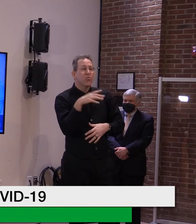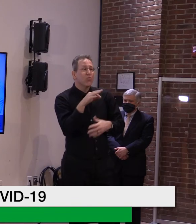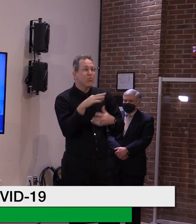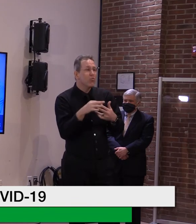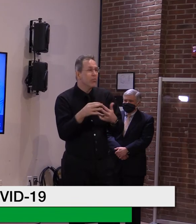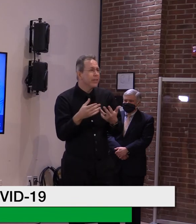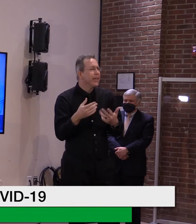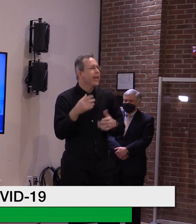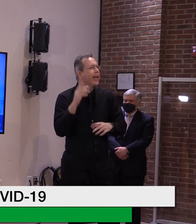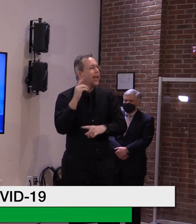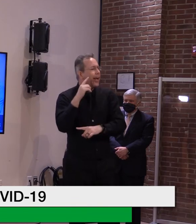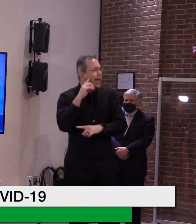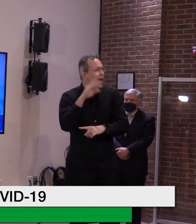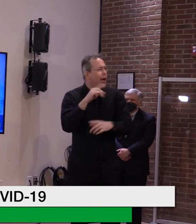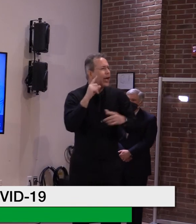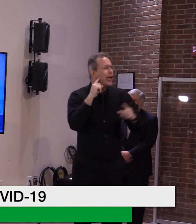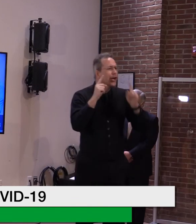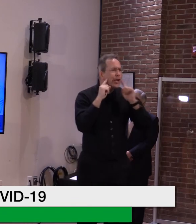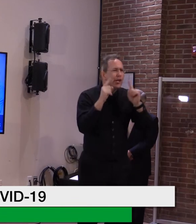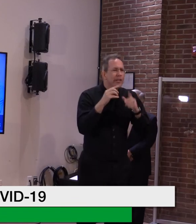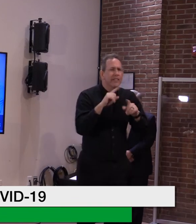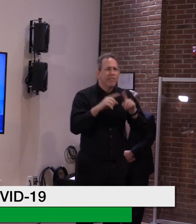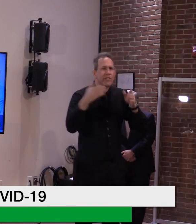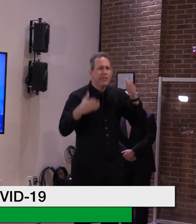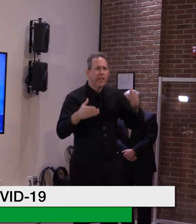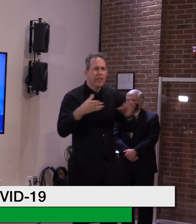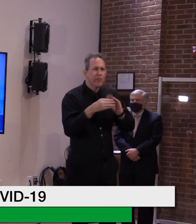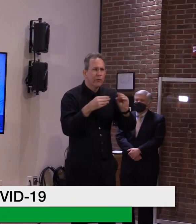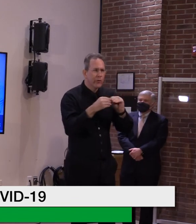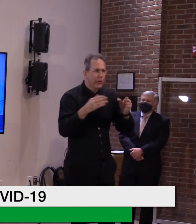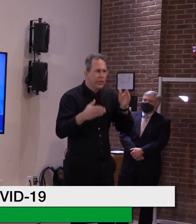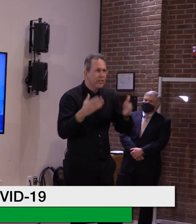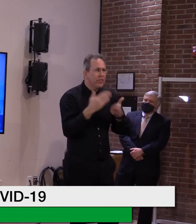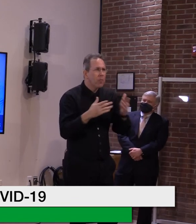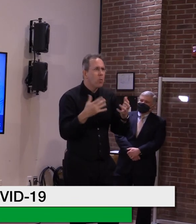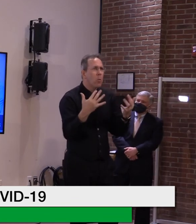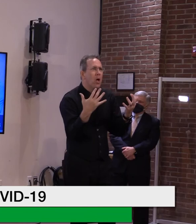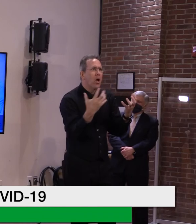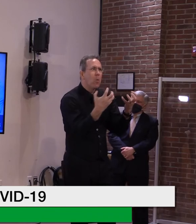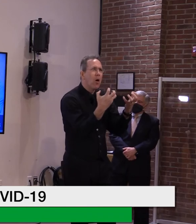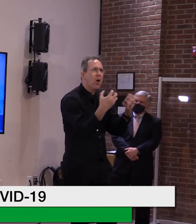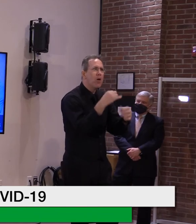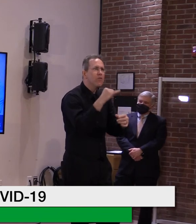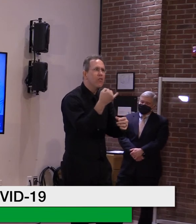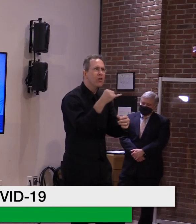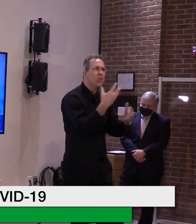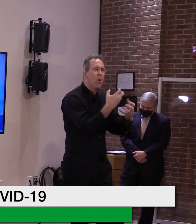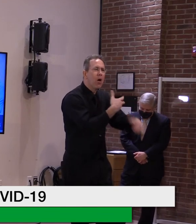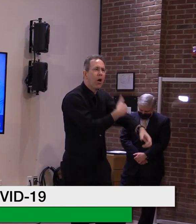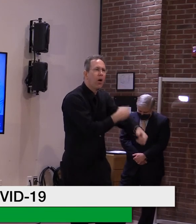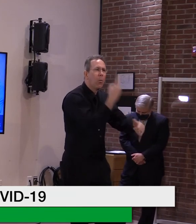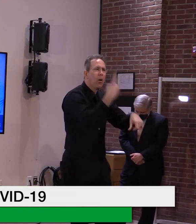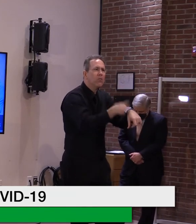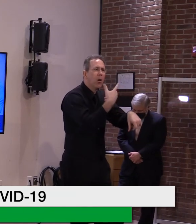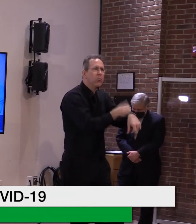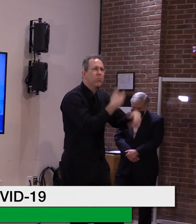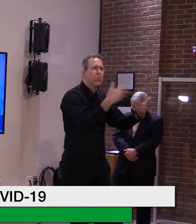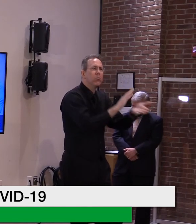of the equation where many people are waiting for the Johnson & Johnson. They want the one-shot